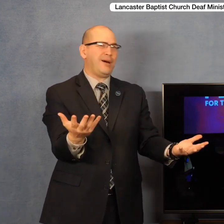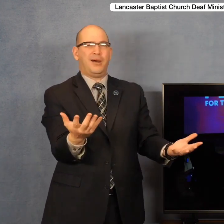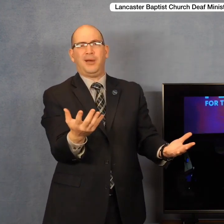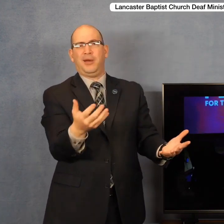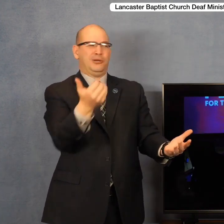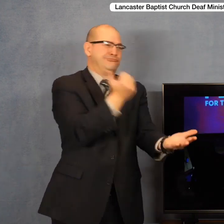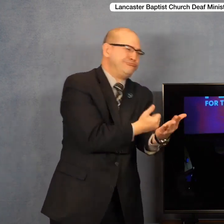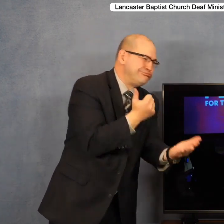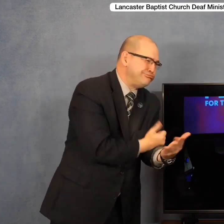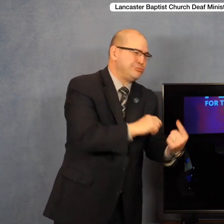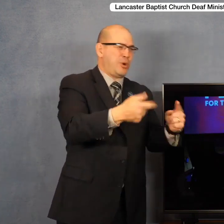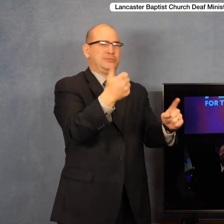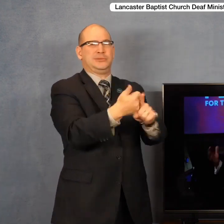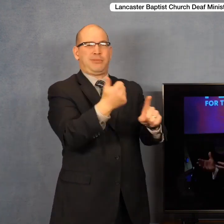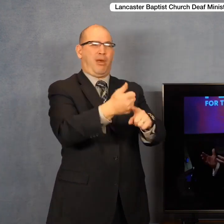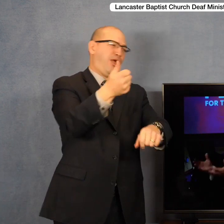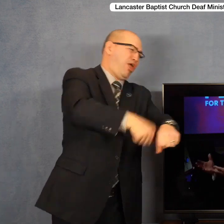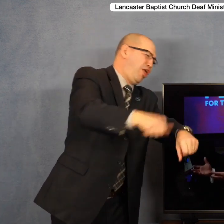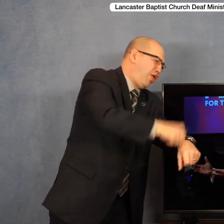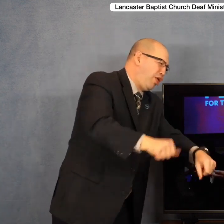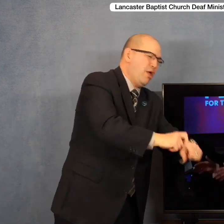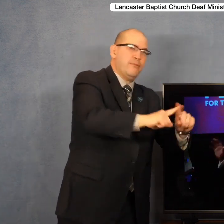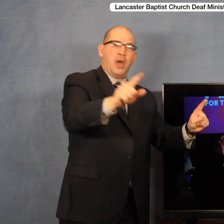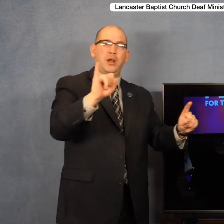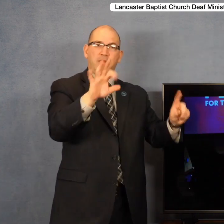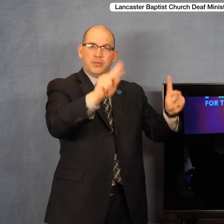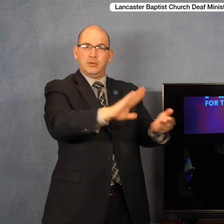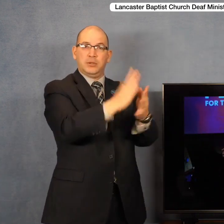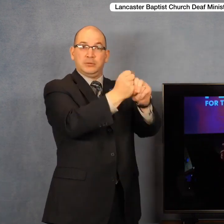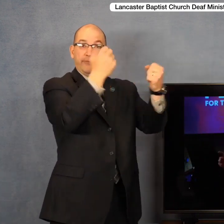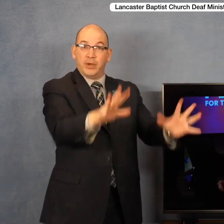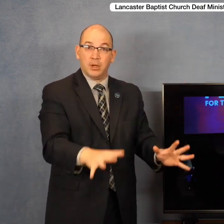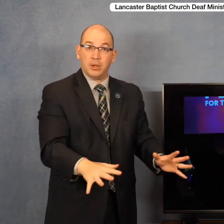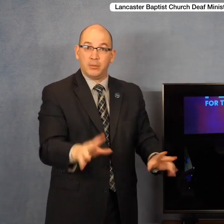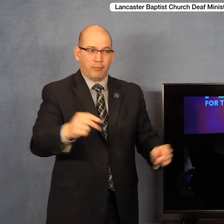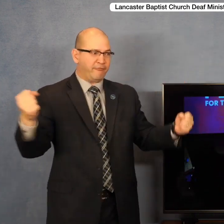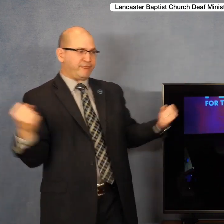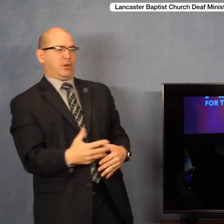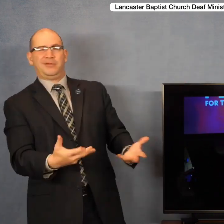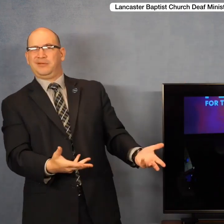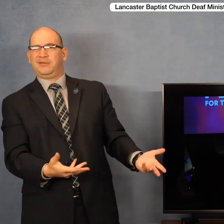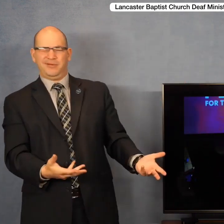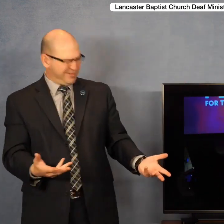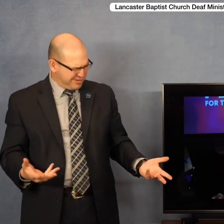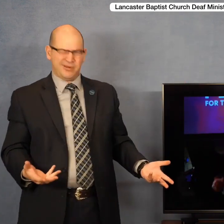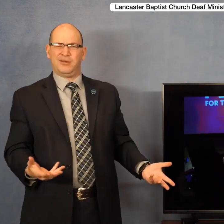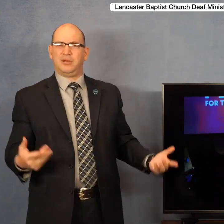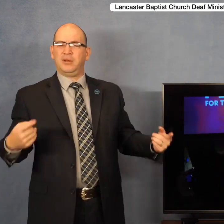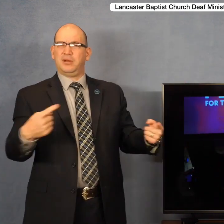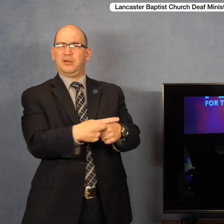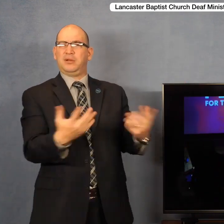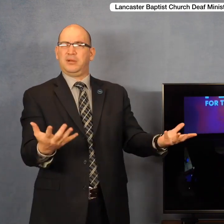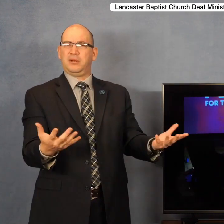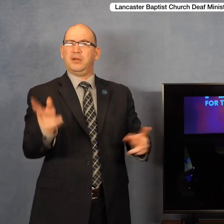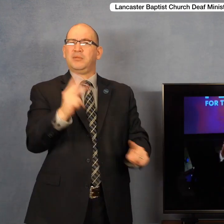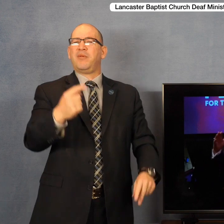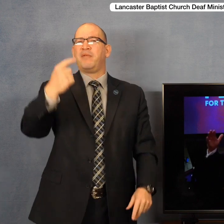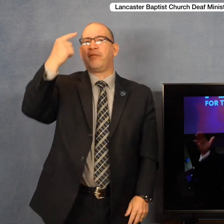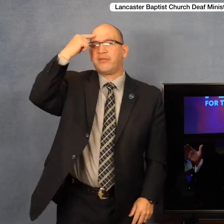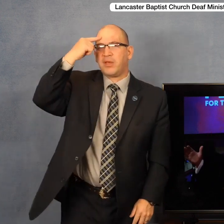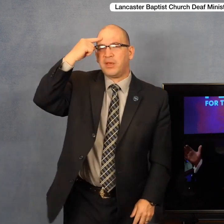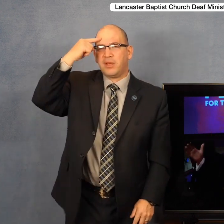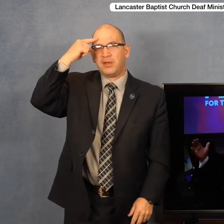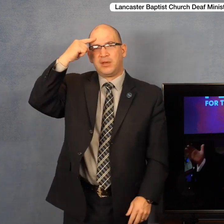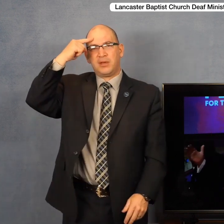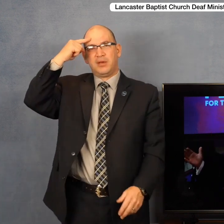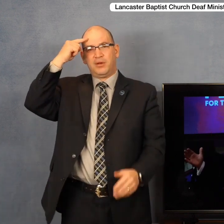about myself, that's okay. But when you get God, boy, that's scary. And we live in a world that thinks that believing in God is